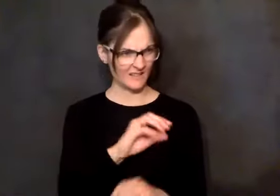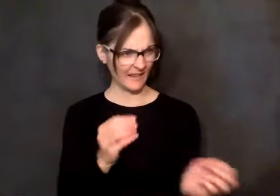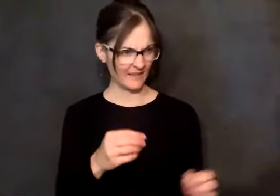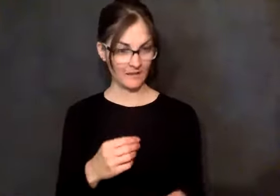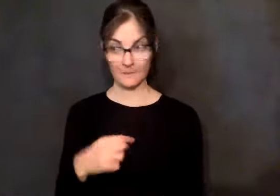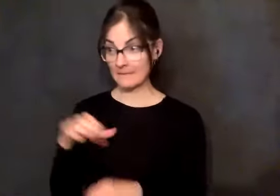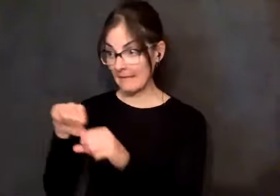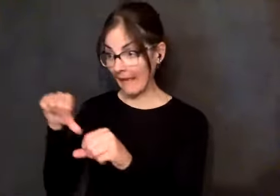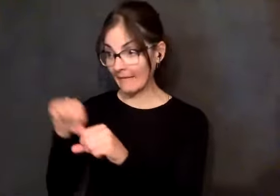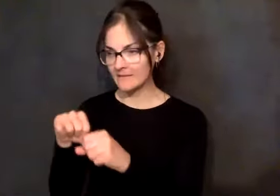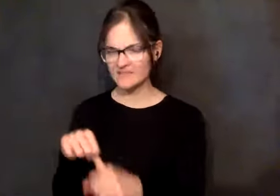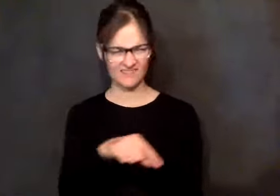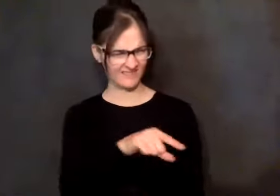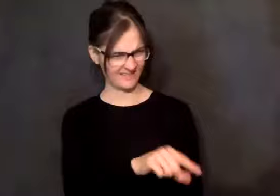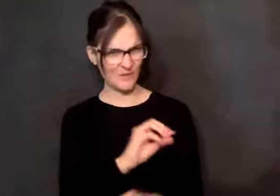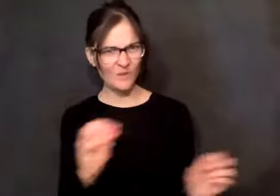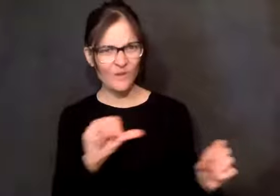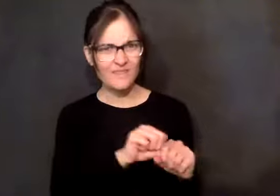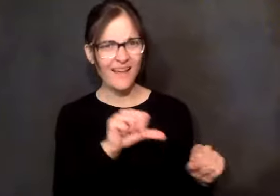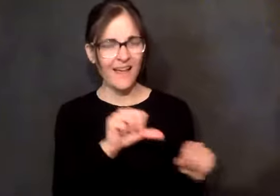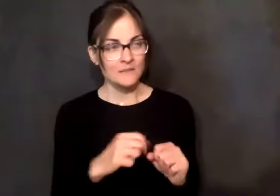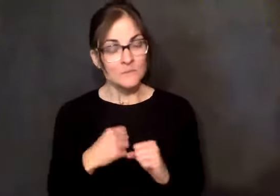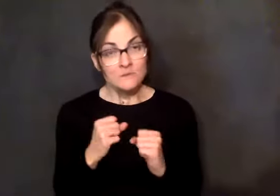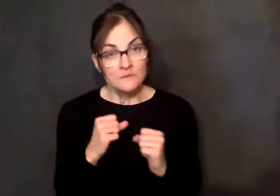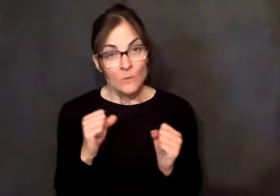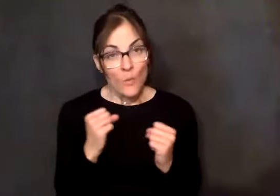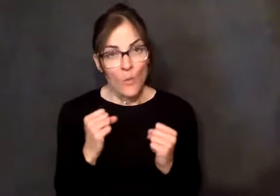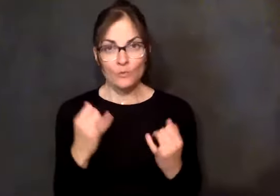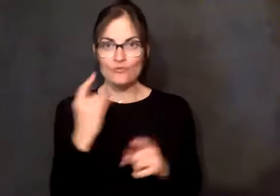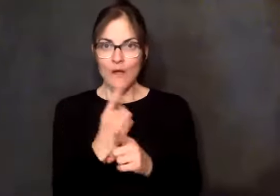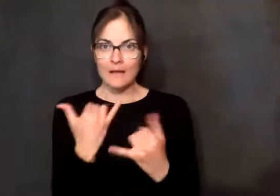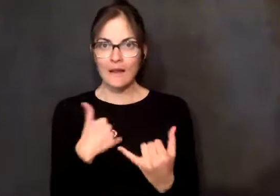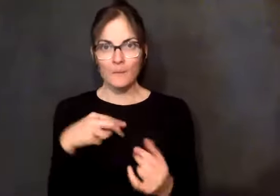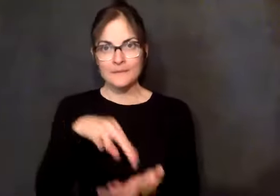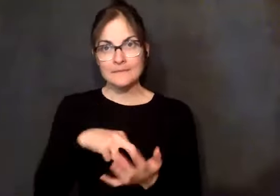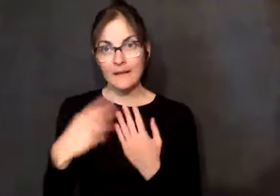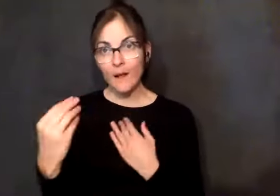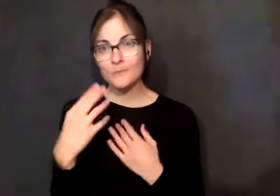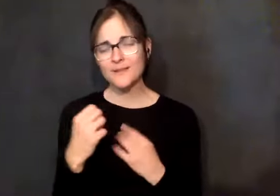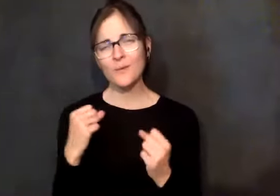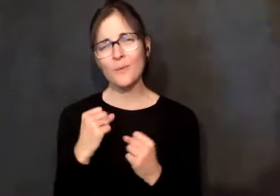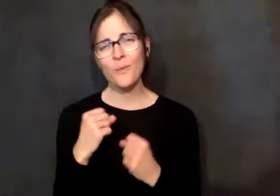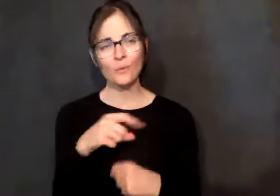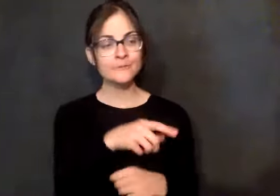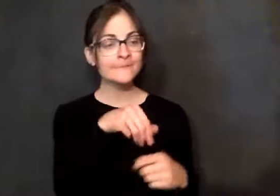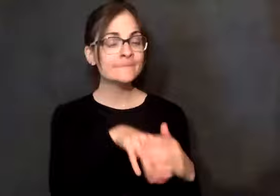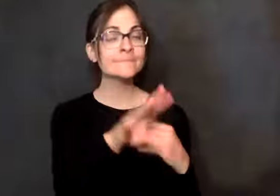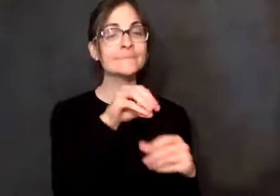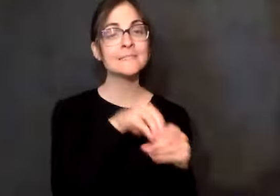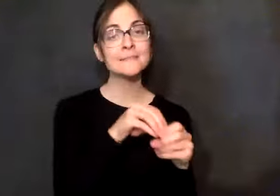and what was she doing? Well, she'd gone into the little convenience store. She's all looking around, having a good time. And I'm out here freezing my butt